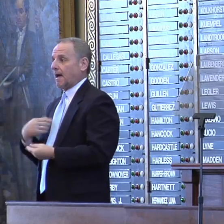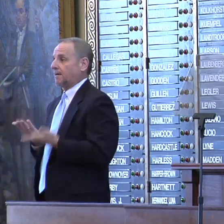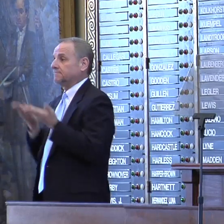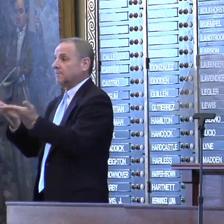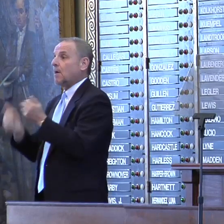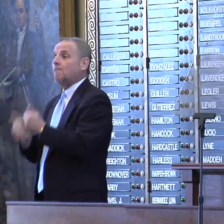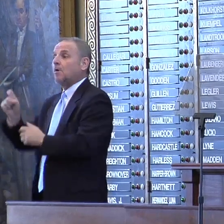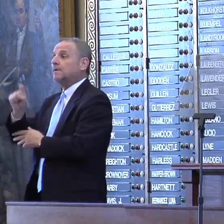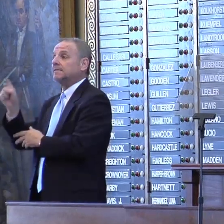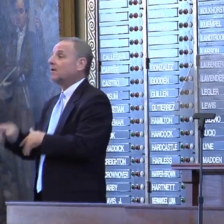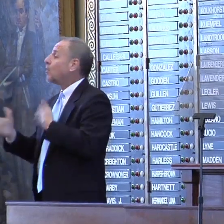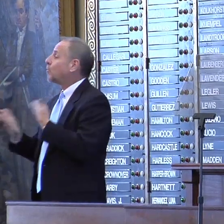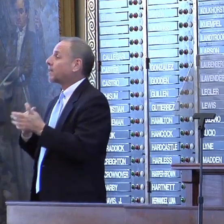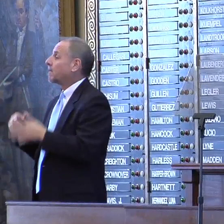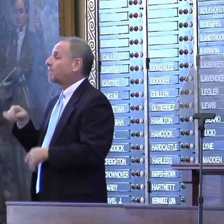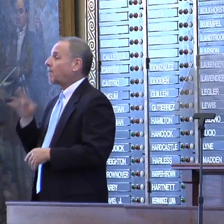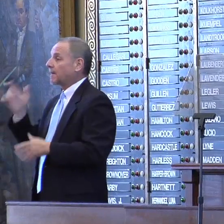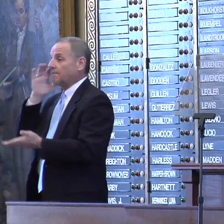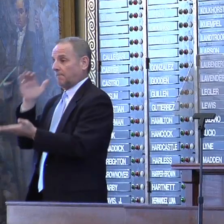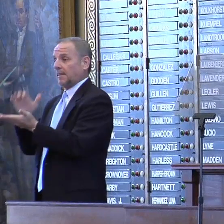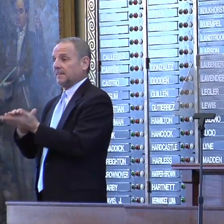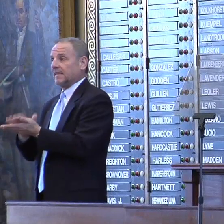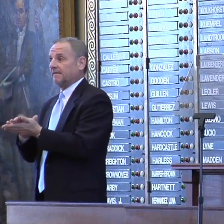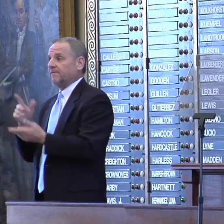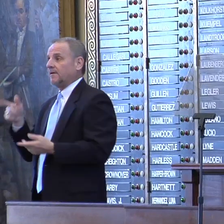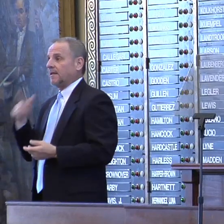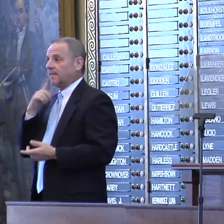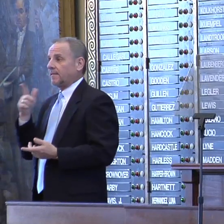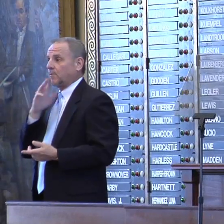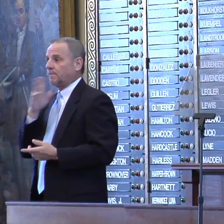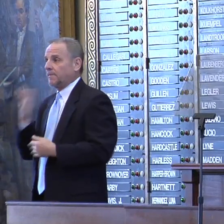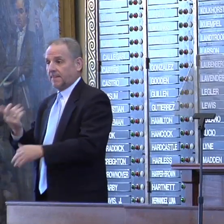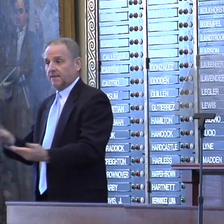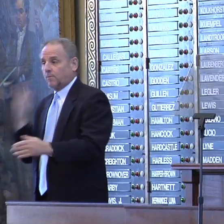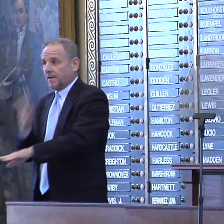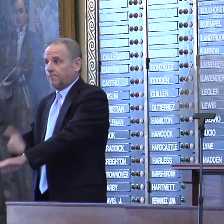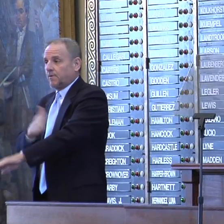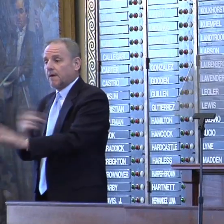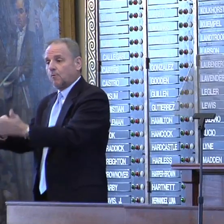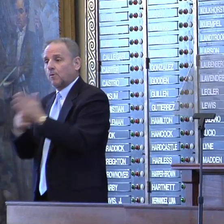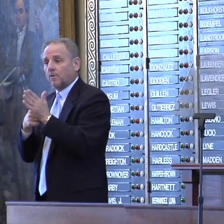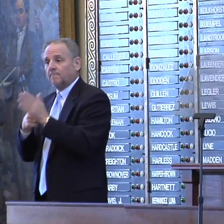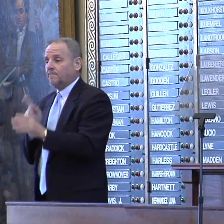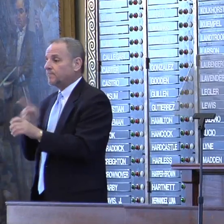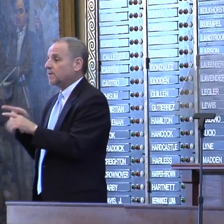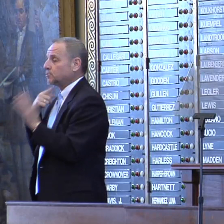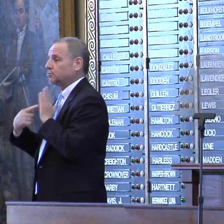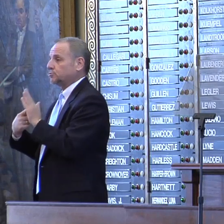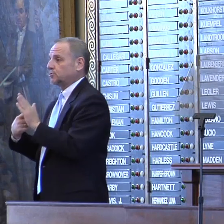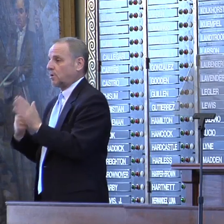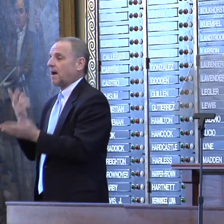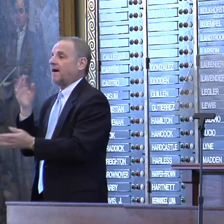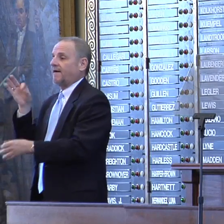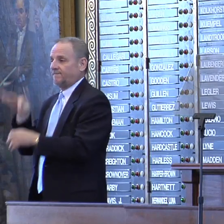Texans, regardless of party, believe the integrity of elections would be improved by requiring participants to show a valid